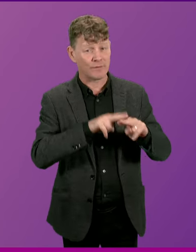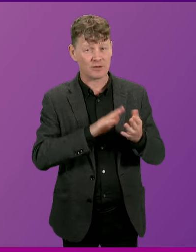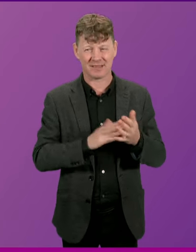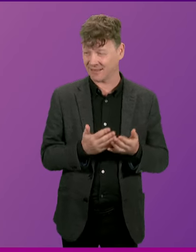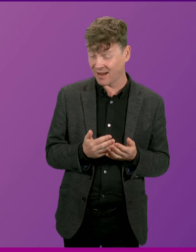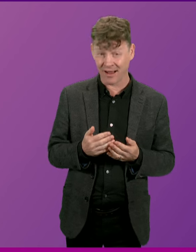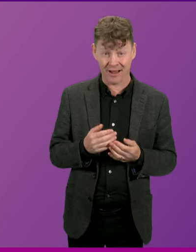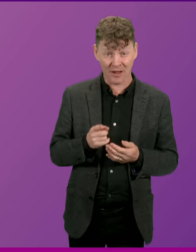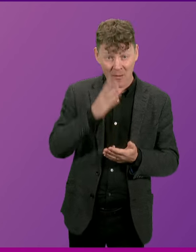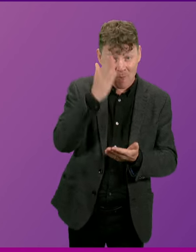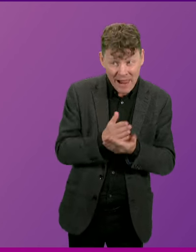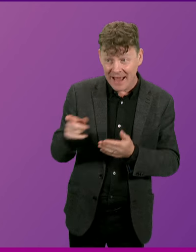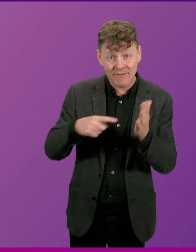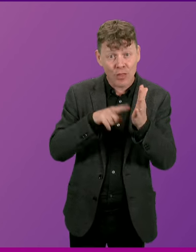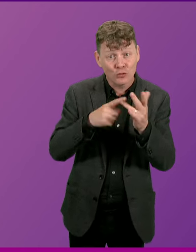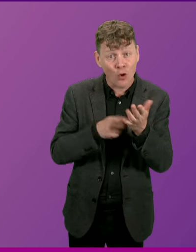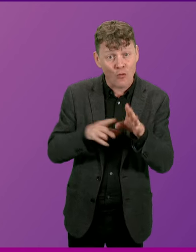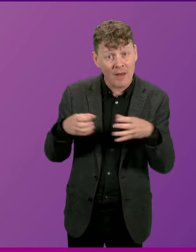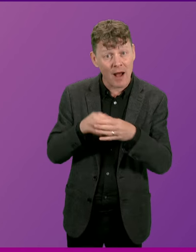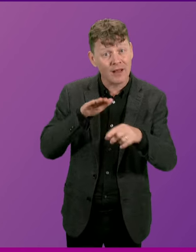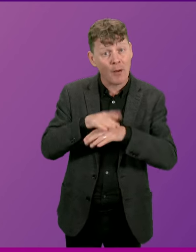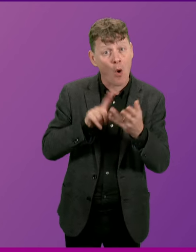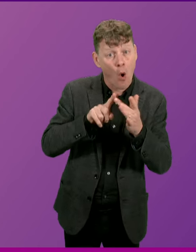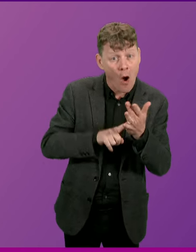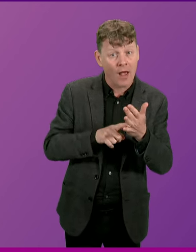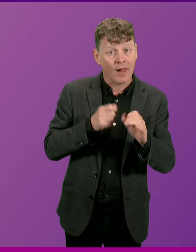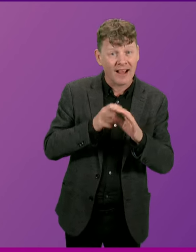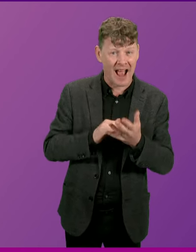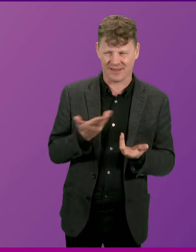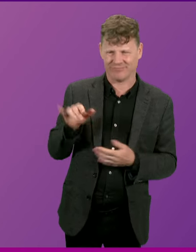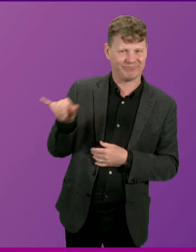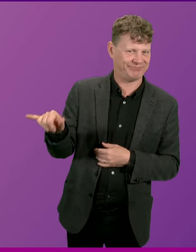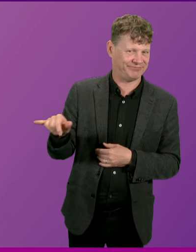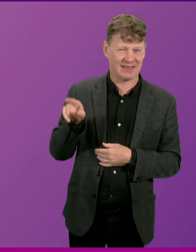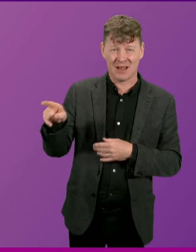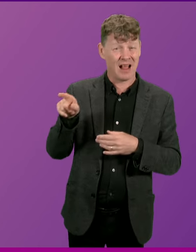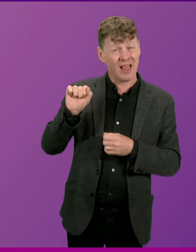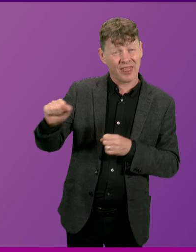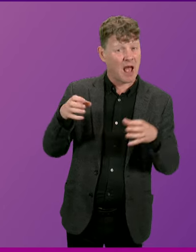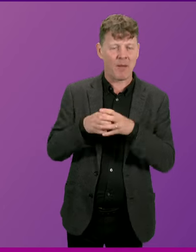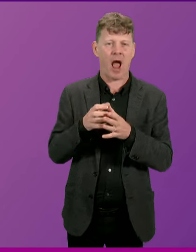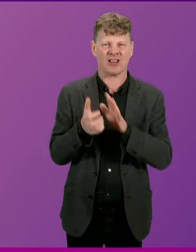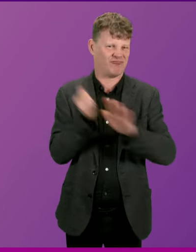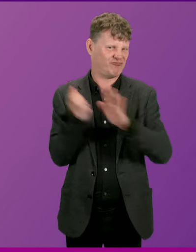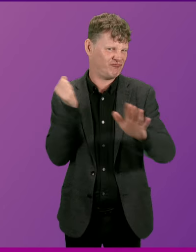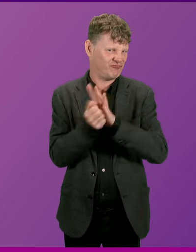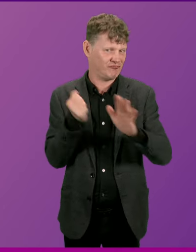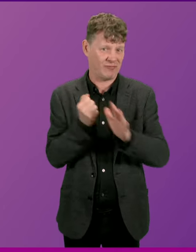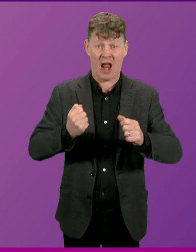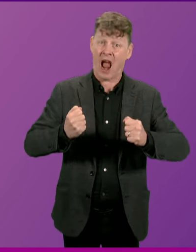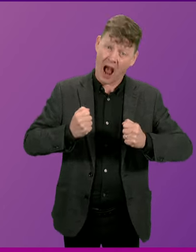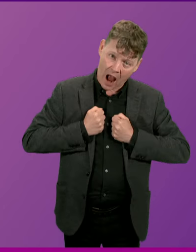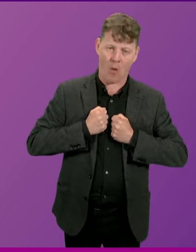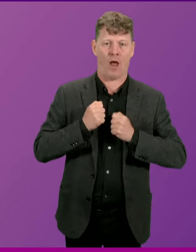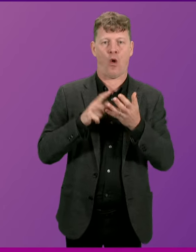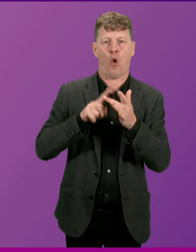the Tories on oil and gas when we know that Douglas Ross's party has been exploiting Scotland's oil and gas to fill their budget holes for